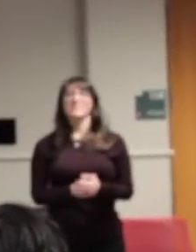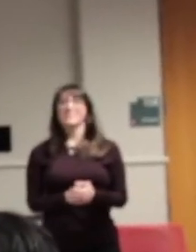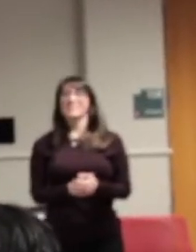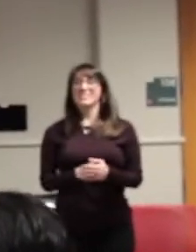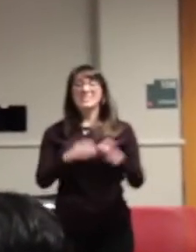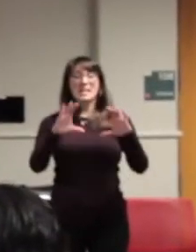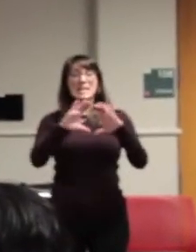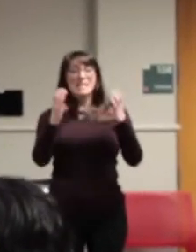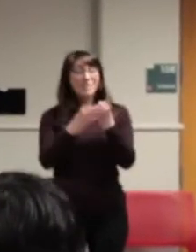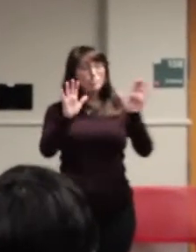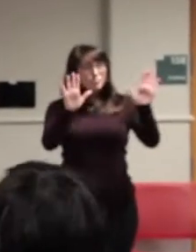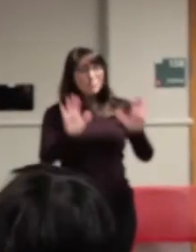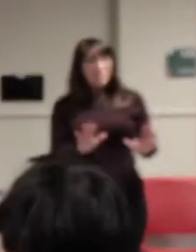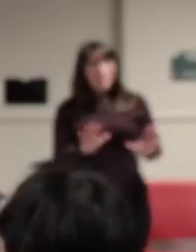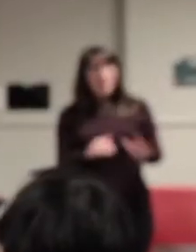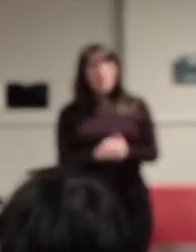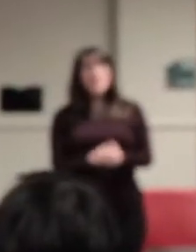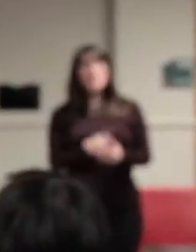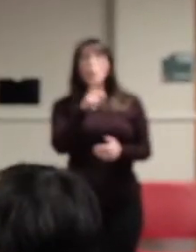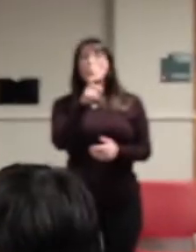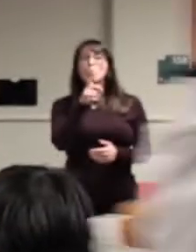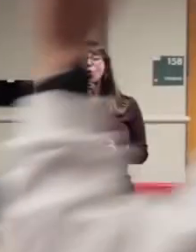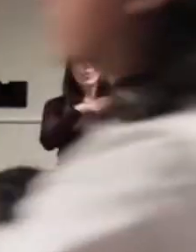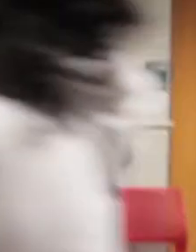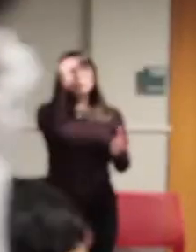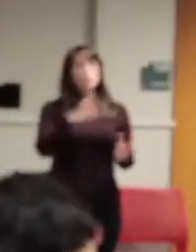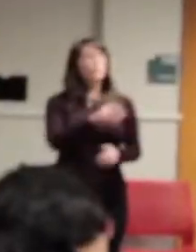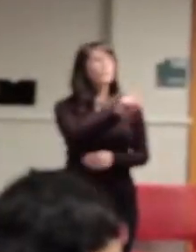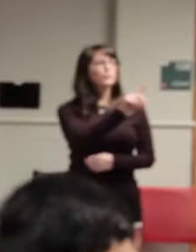Classes were awesome. Who's a student by Schoen?